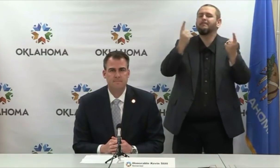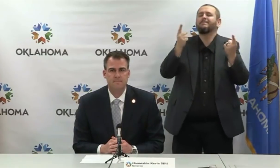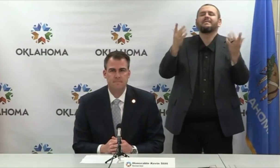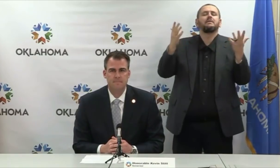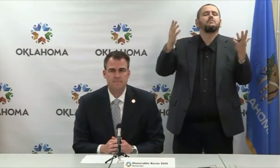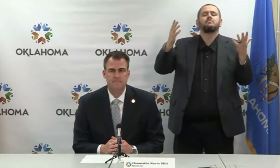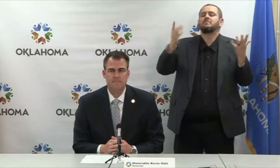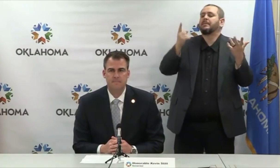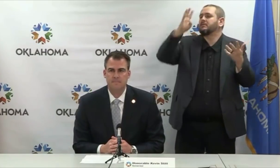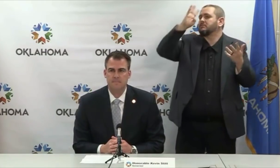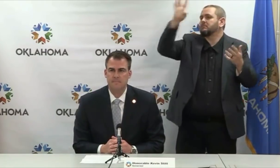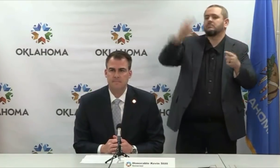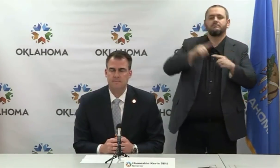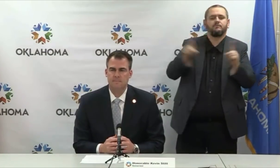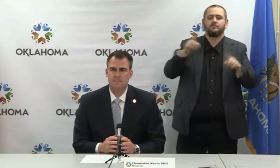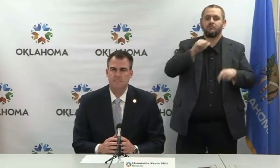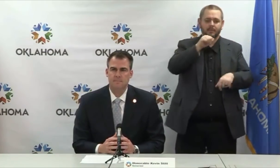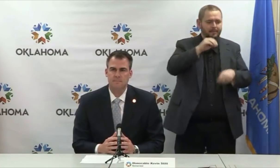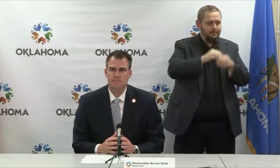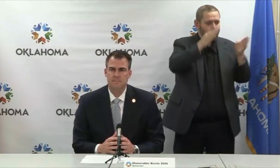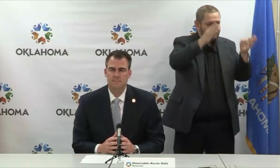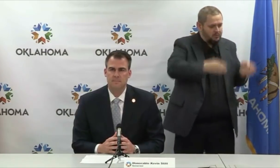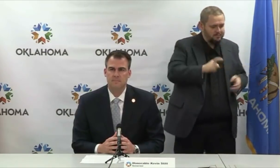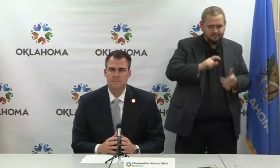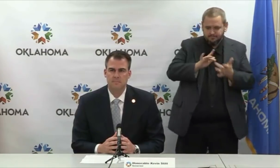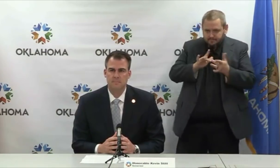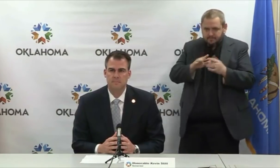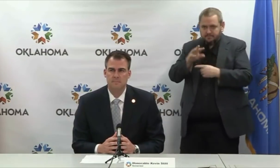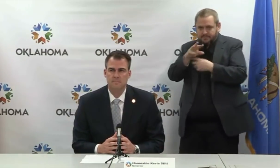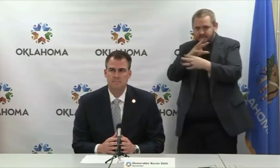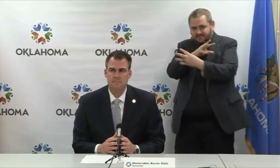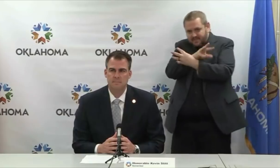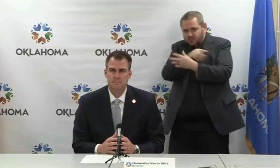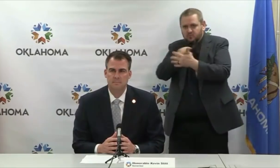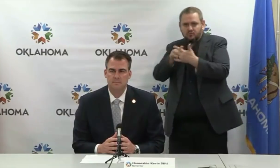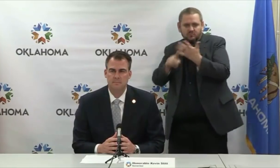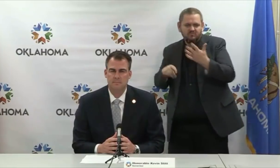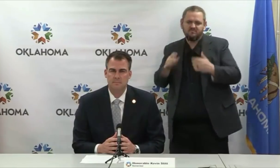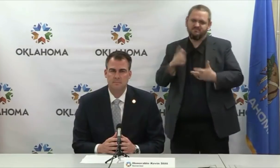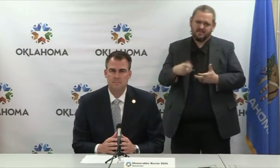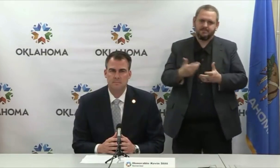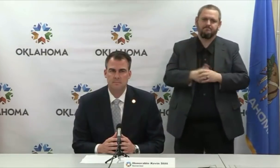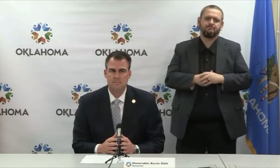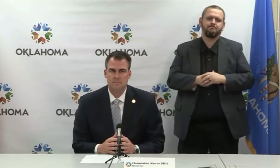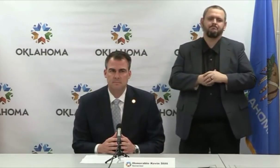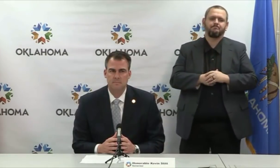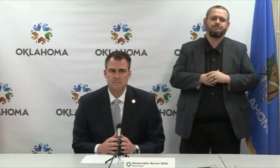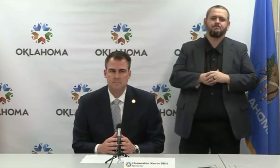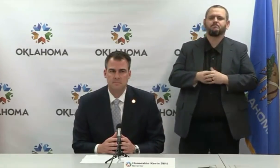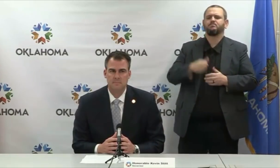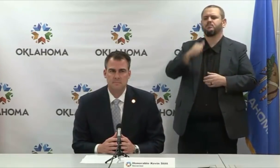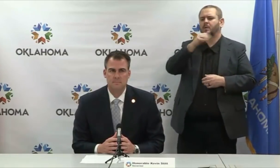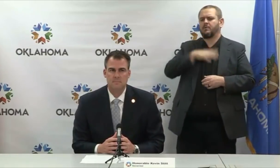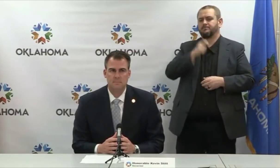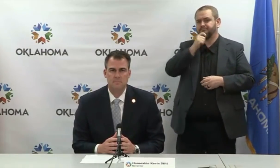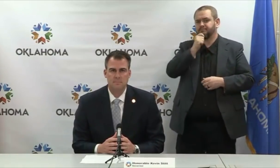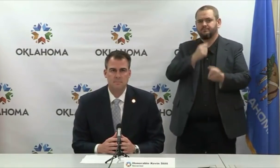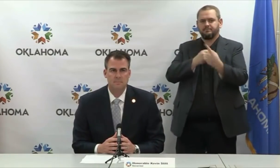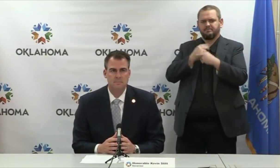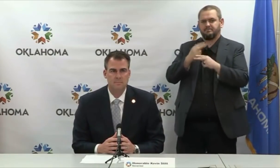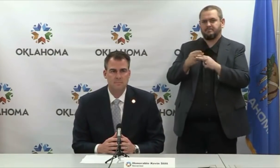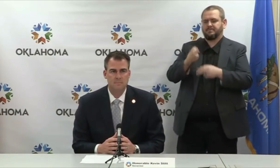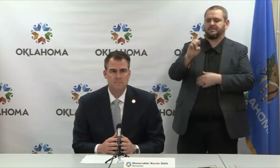Erica Stanisch. Yes, my question is, what really has taken Oklahoma so long to get